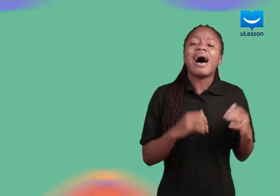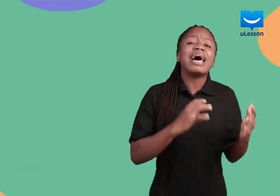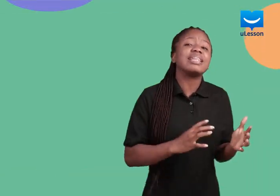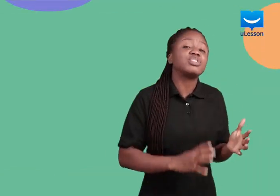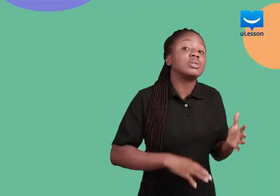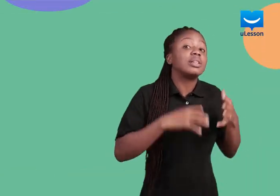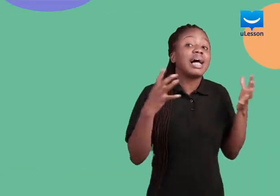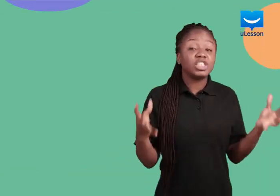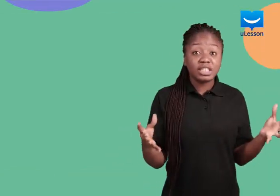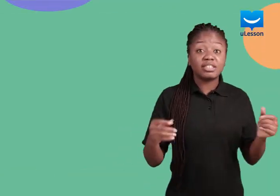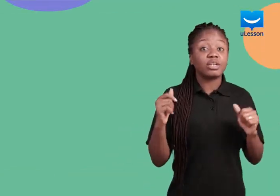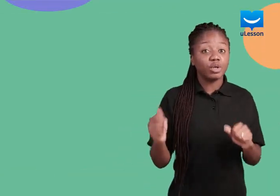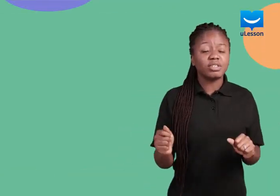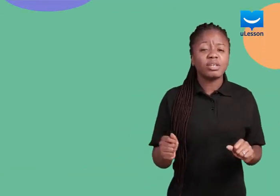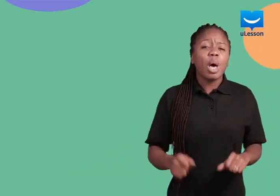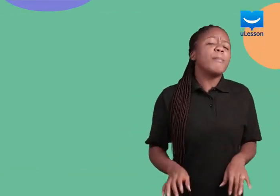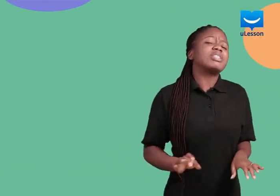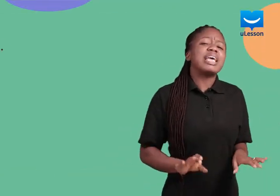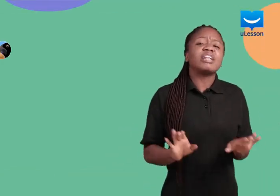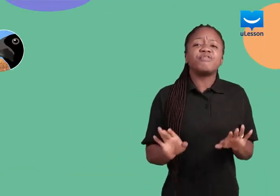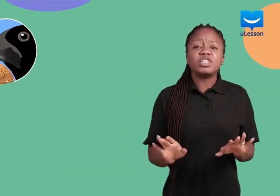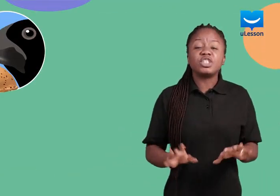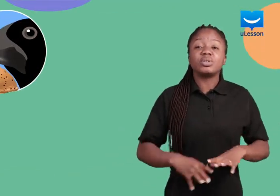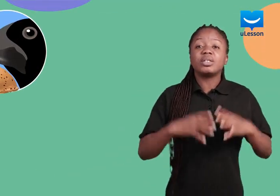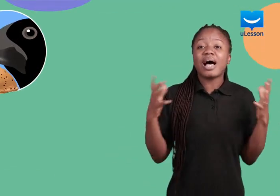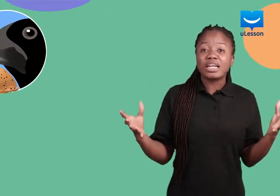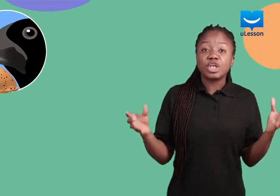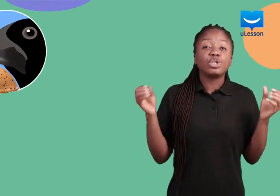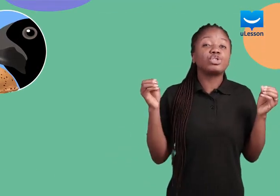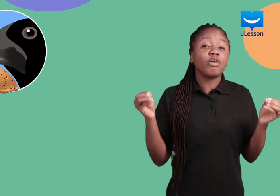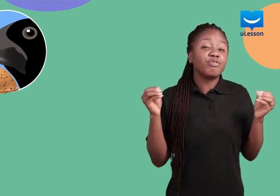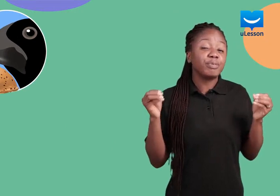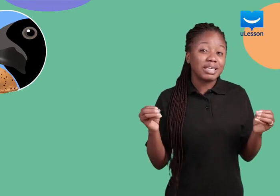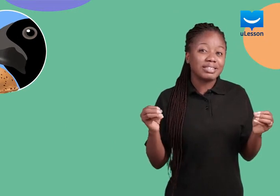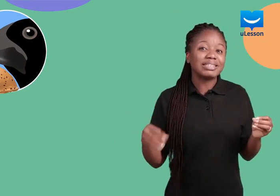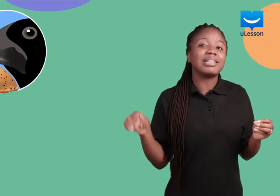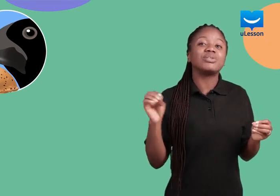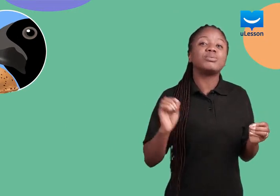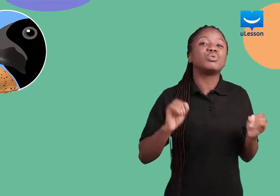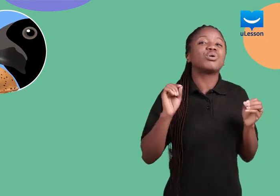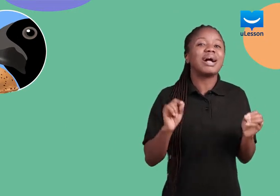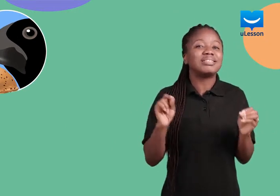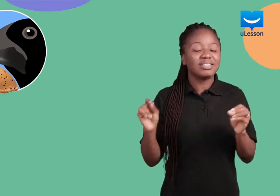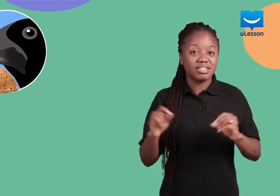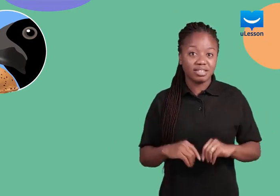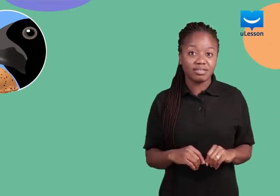Islands with large seeds and nuts mostly had finches with large, tough beaks that allowed them to crack these seeds.